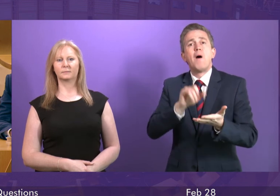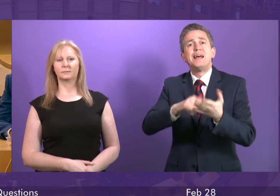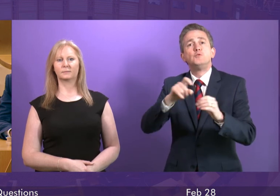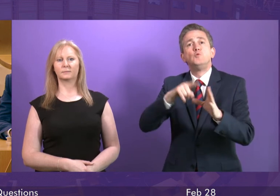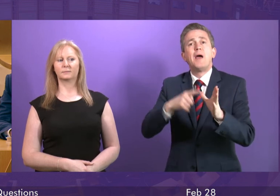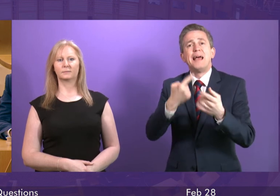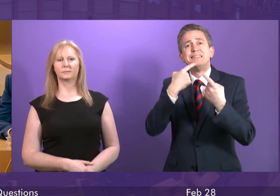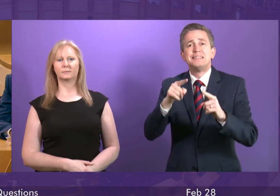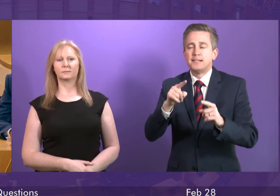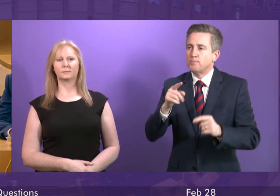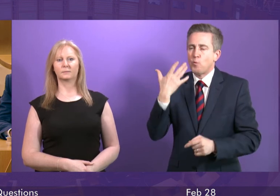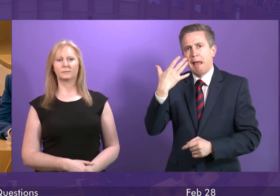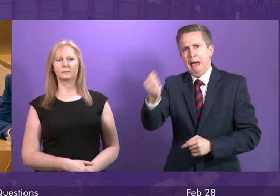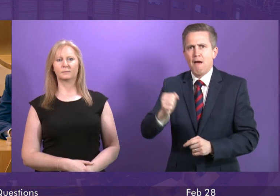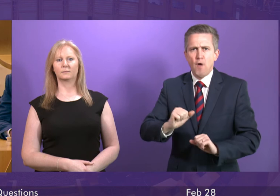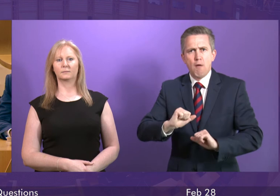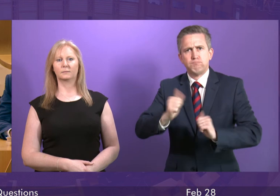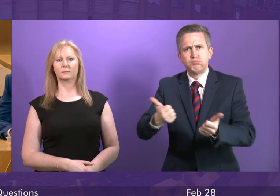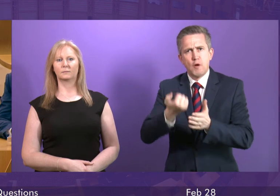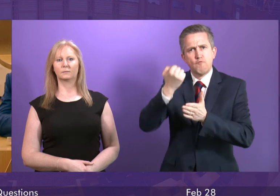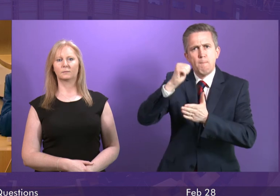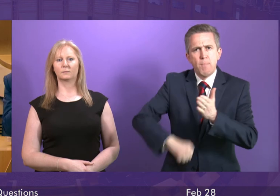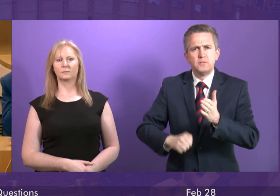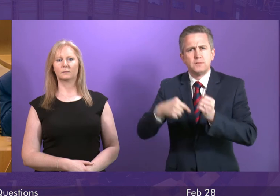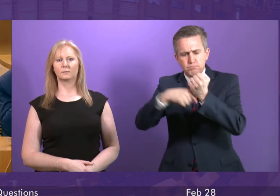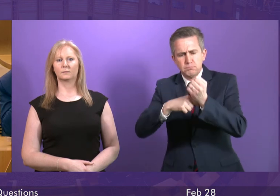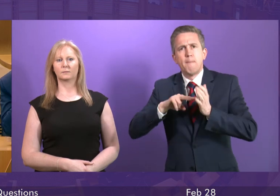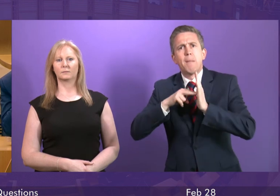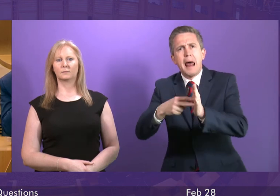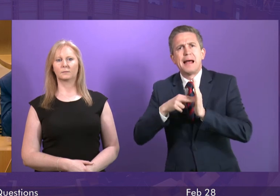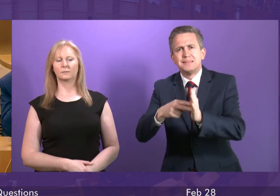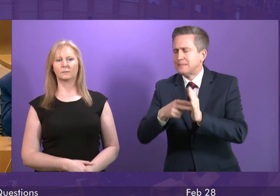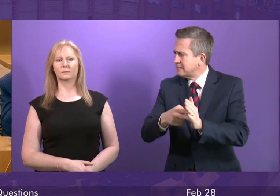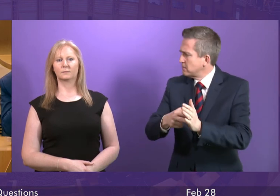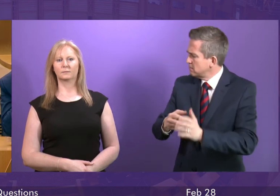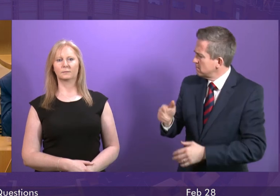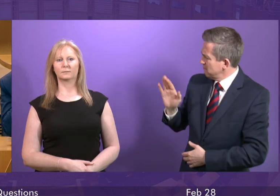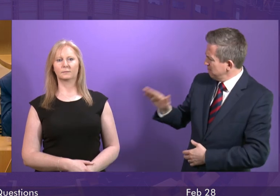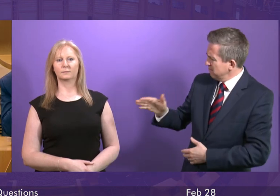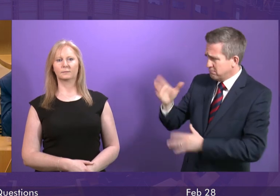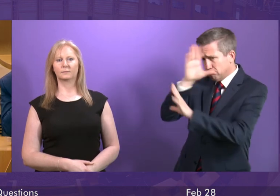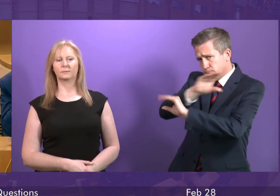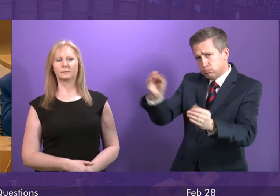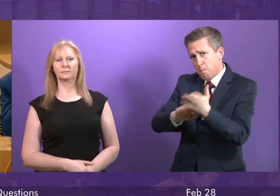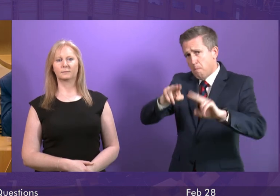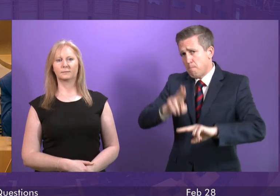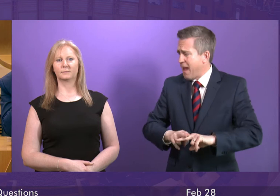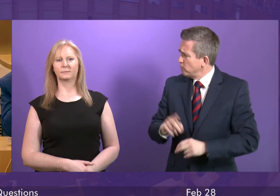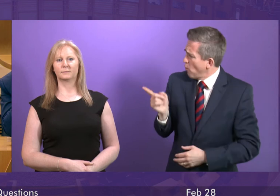have in place robust contingency plans. So could the First Minister tell parents and pupils exactly what the